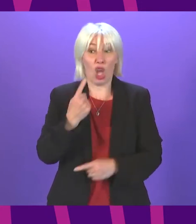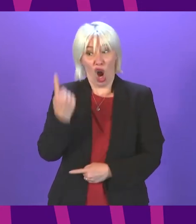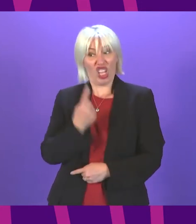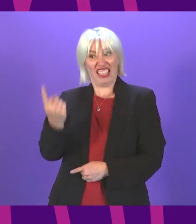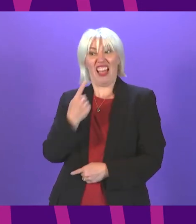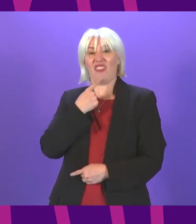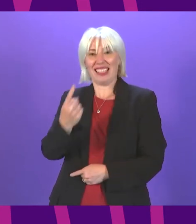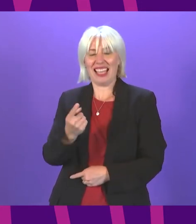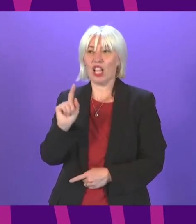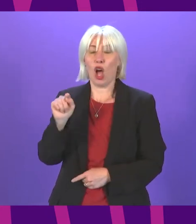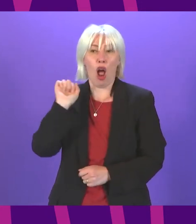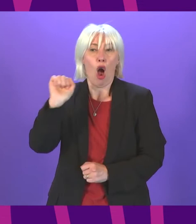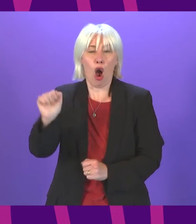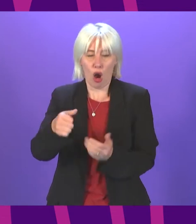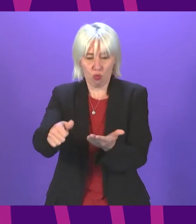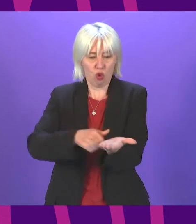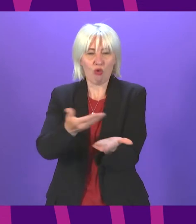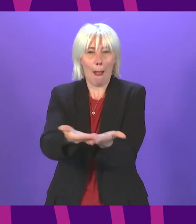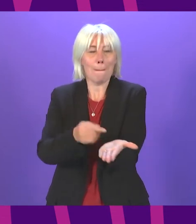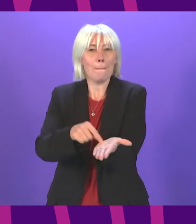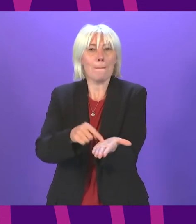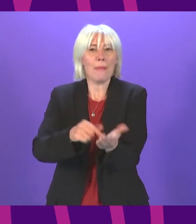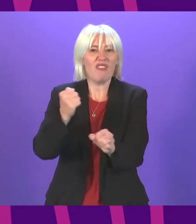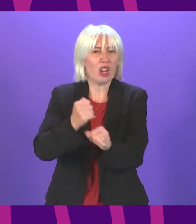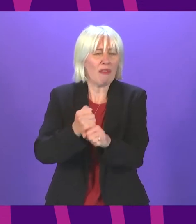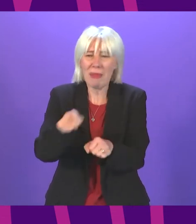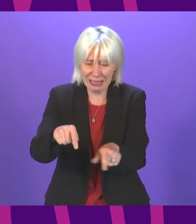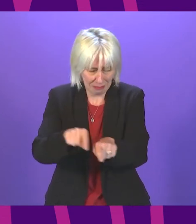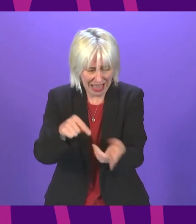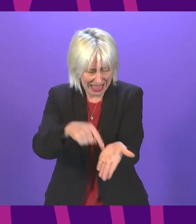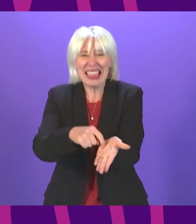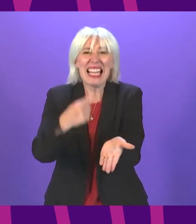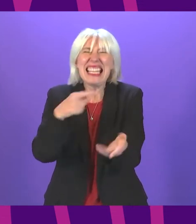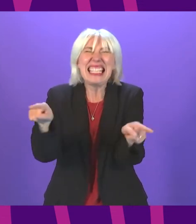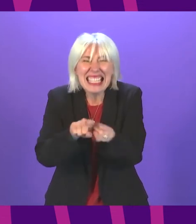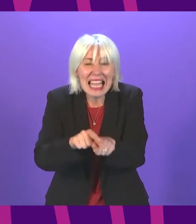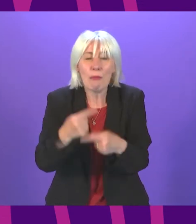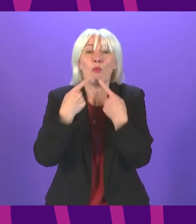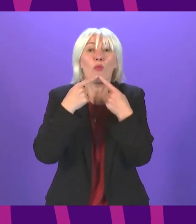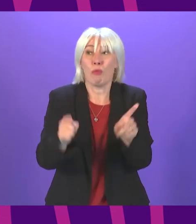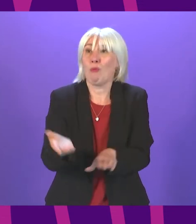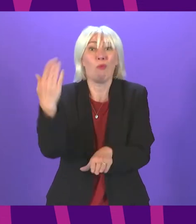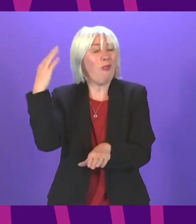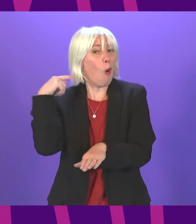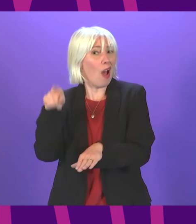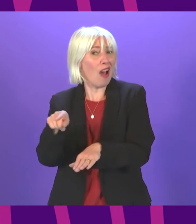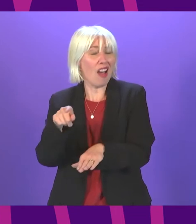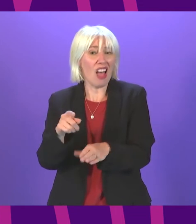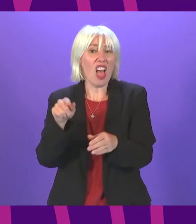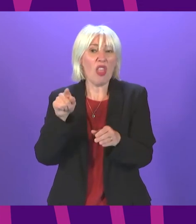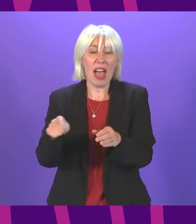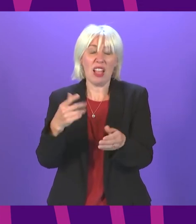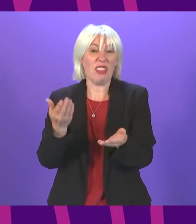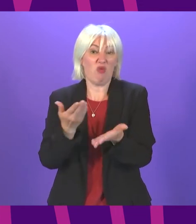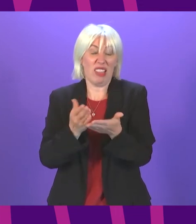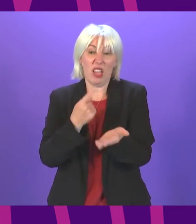has put in her programme for government, and it is the exact same that has been announced before. Indeed, that announcement was only putting money